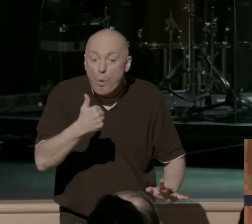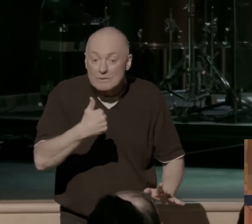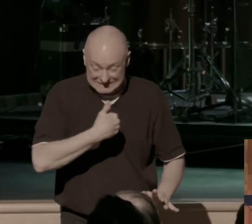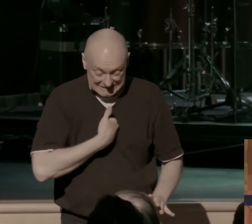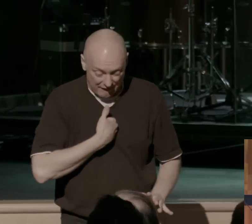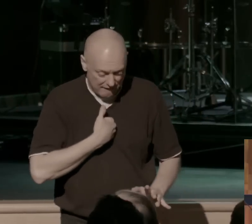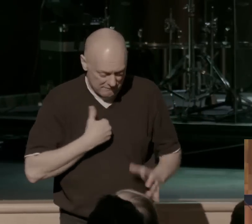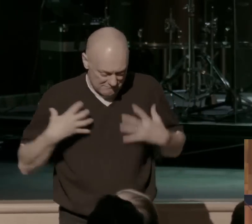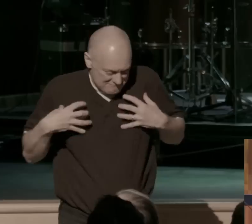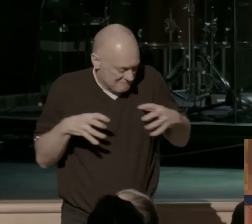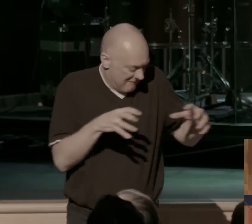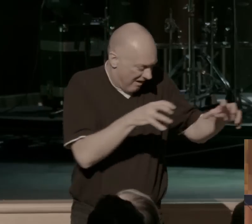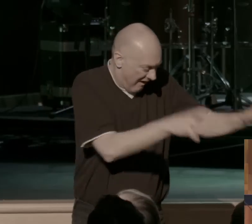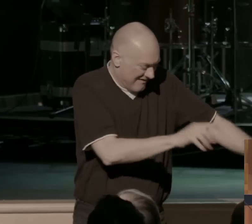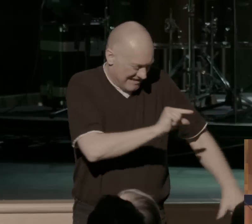death, throw it in the sea, let it drown.